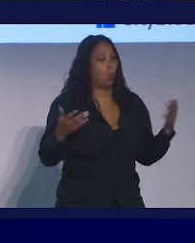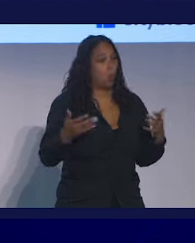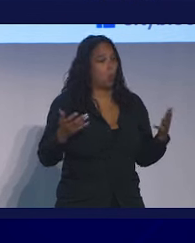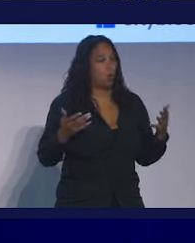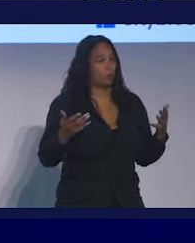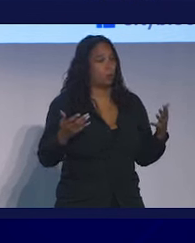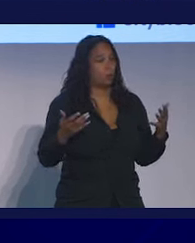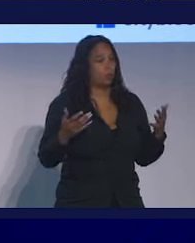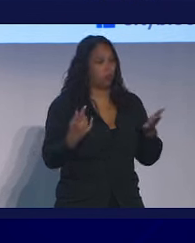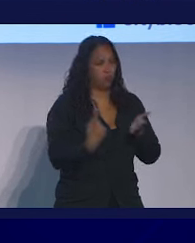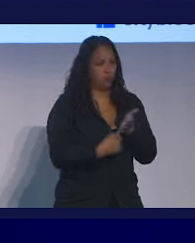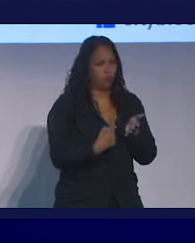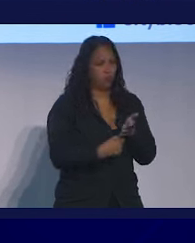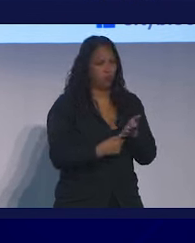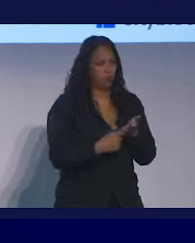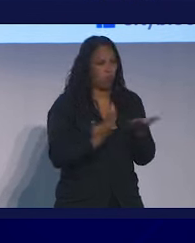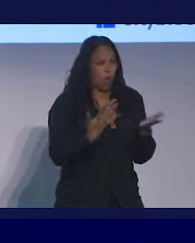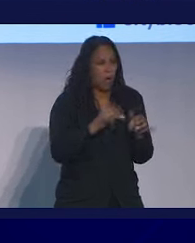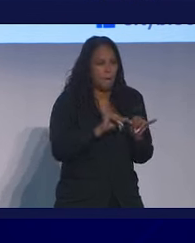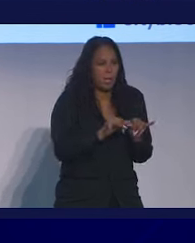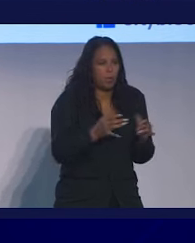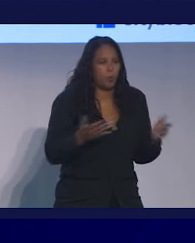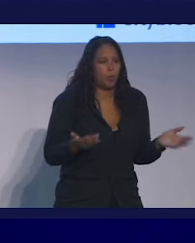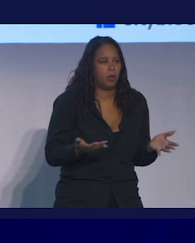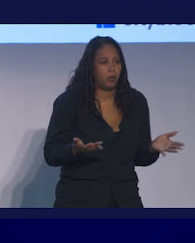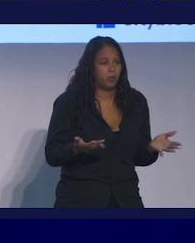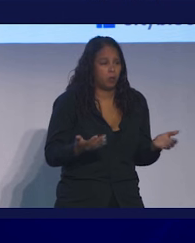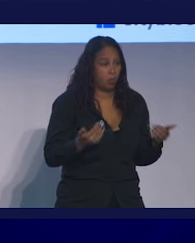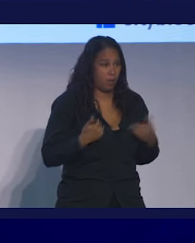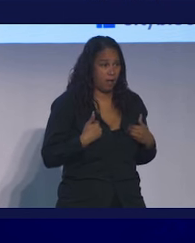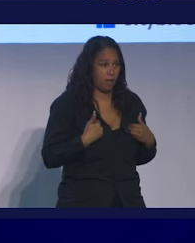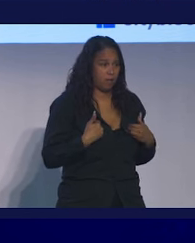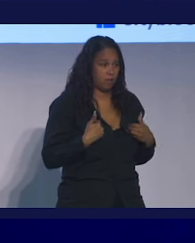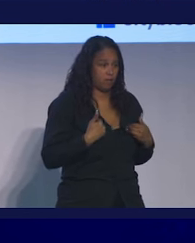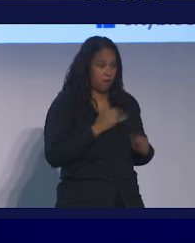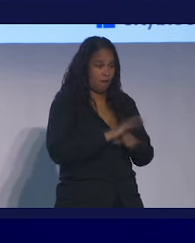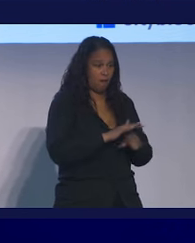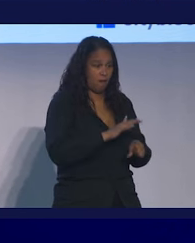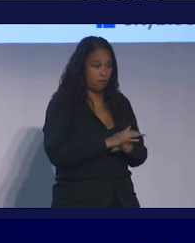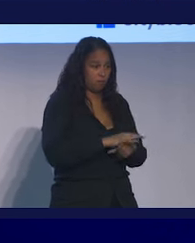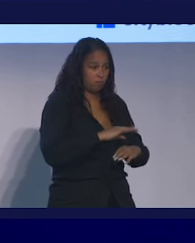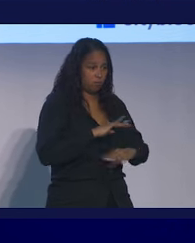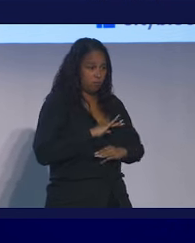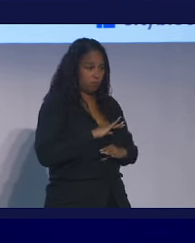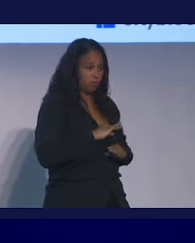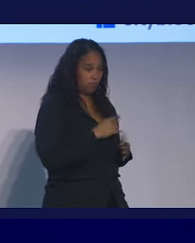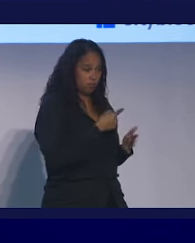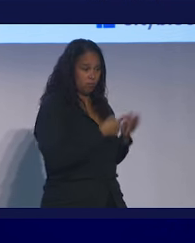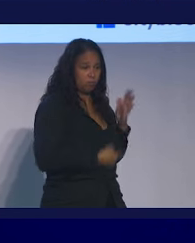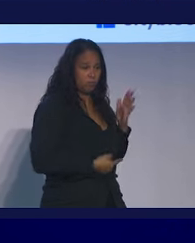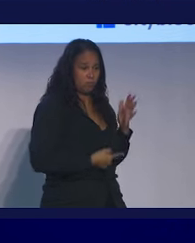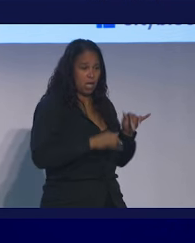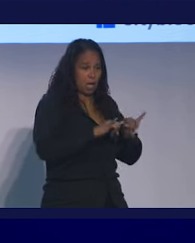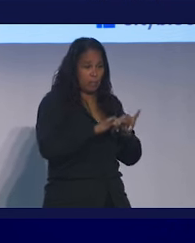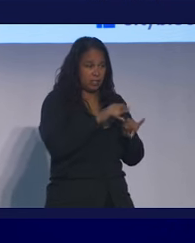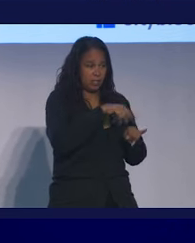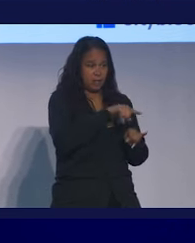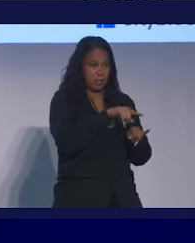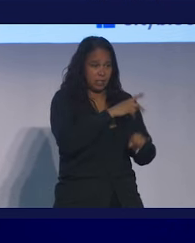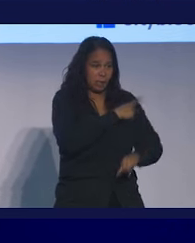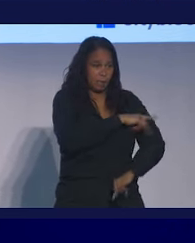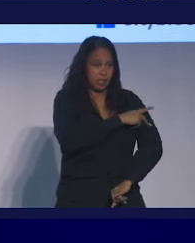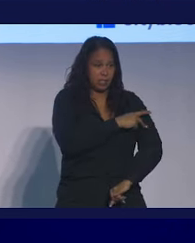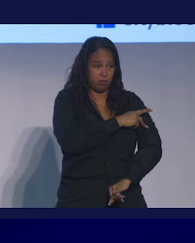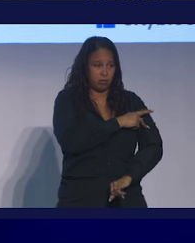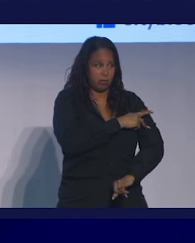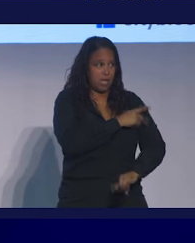measuring? Do we have performance measures that are aligned to whether this person, this member, this patient got housed and stopped coming back to